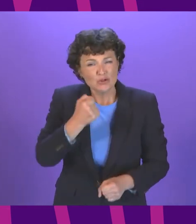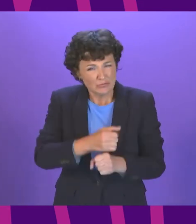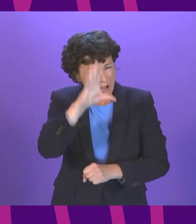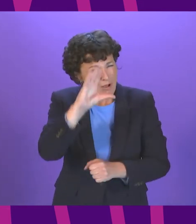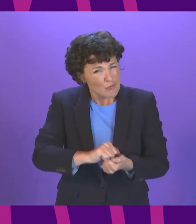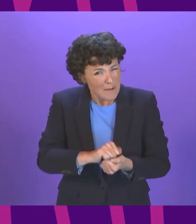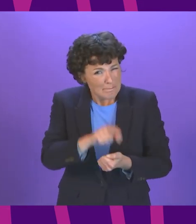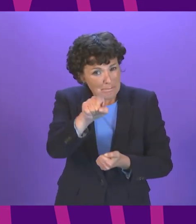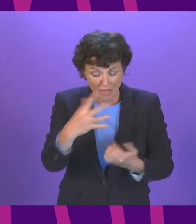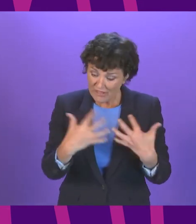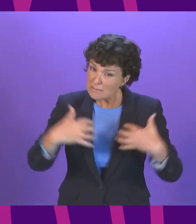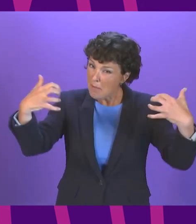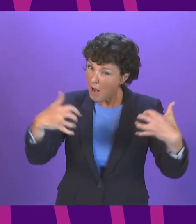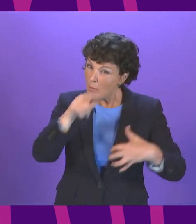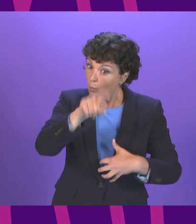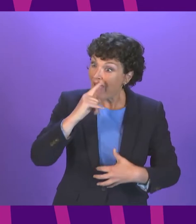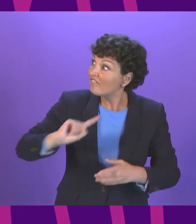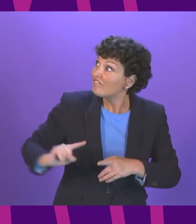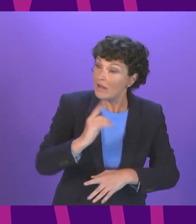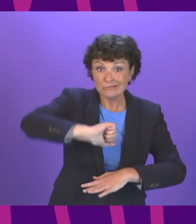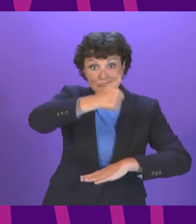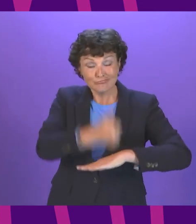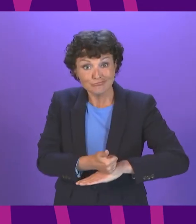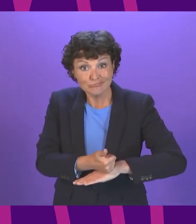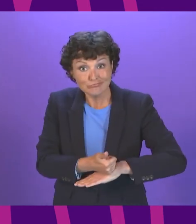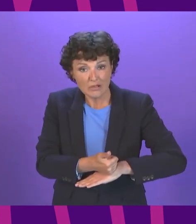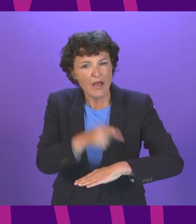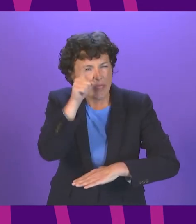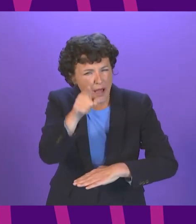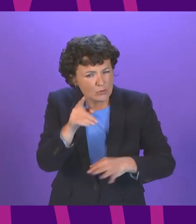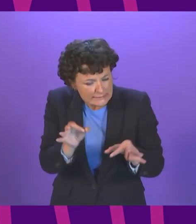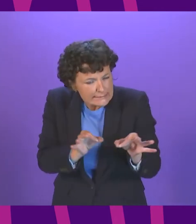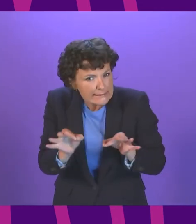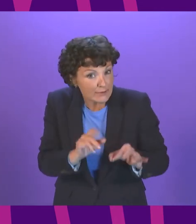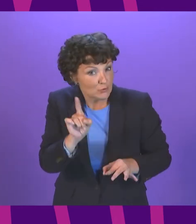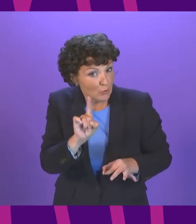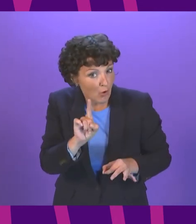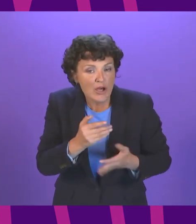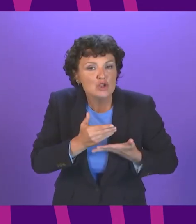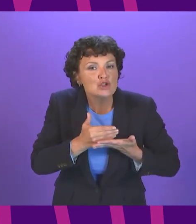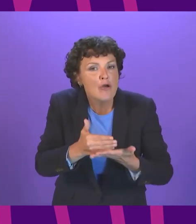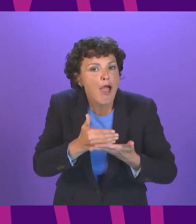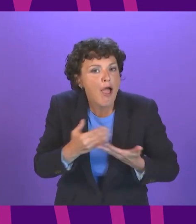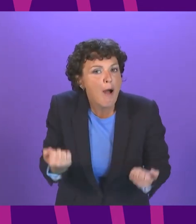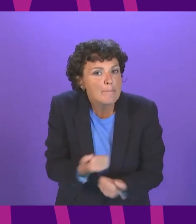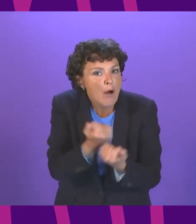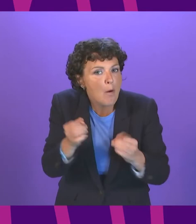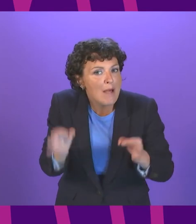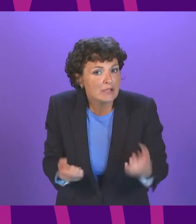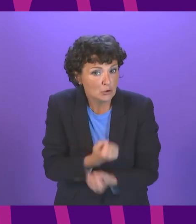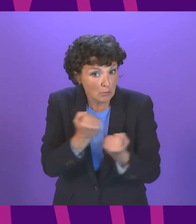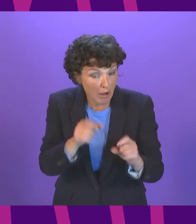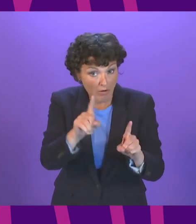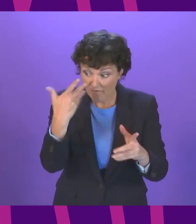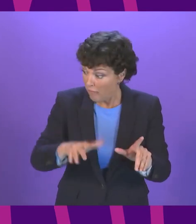day to share power across the chamber and with people and since 1999 every major political party except